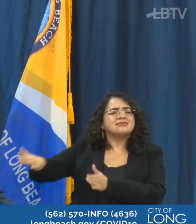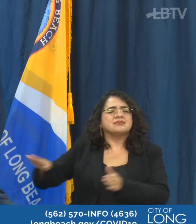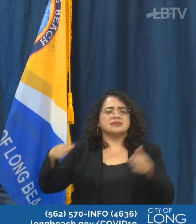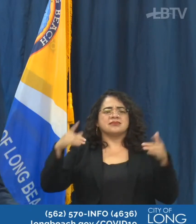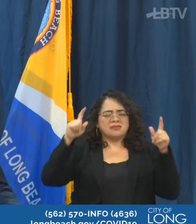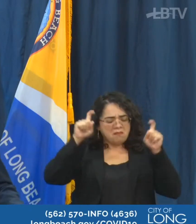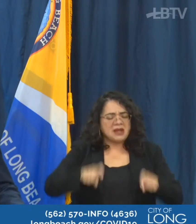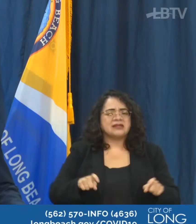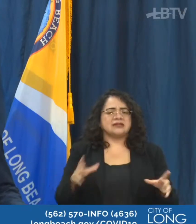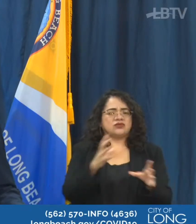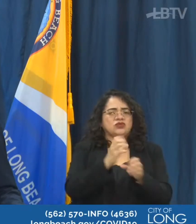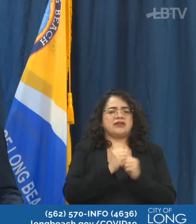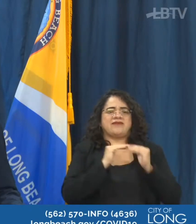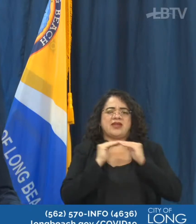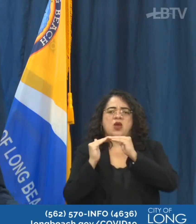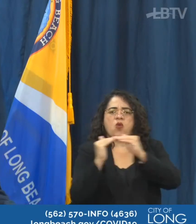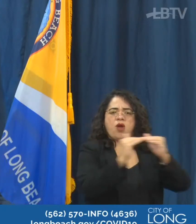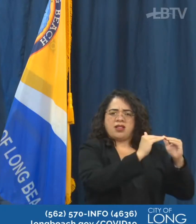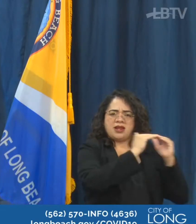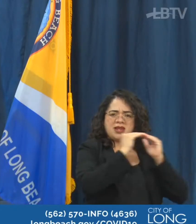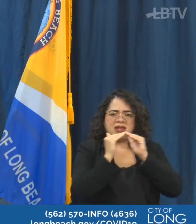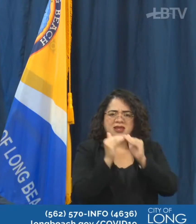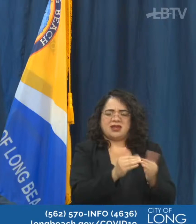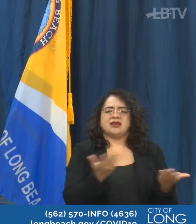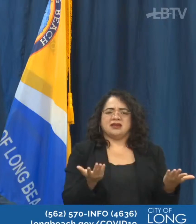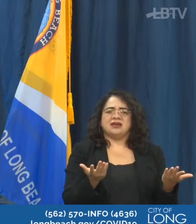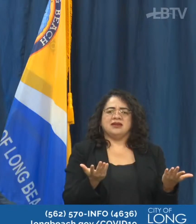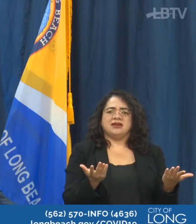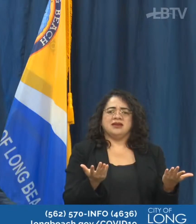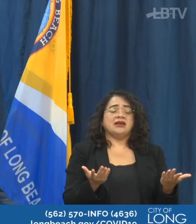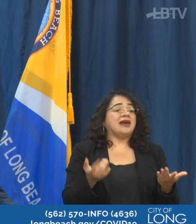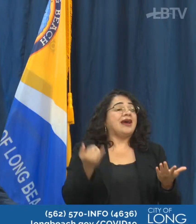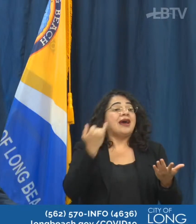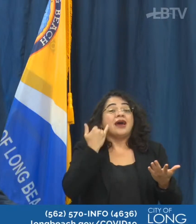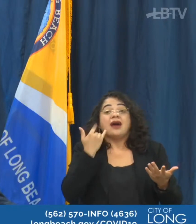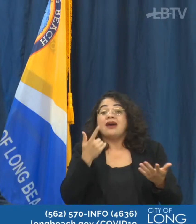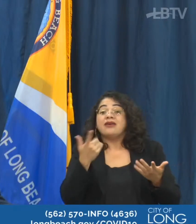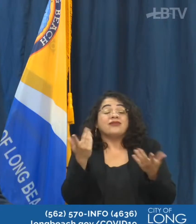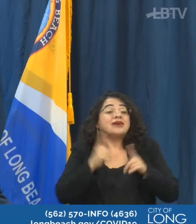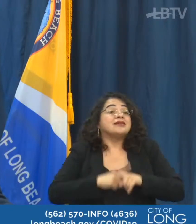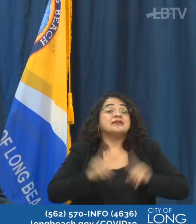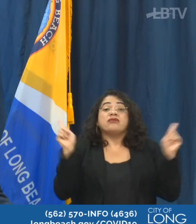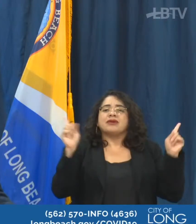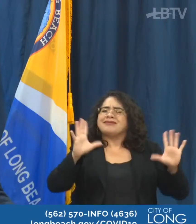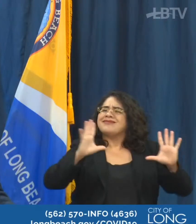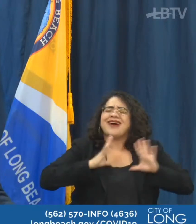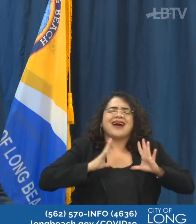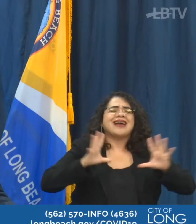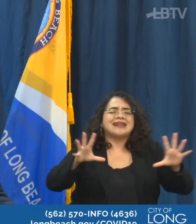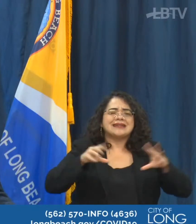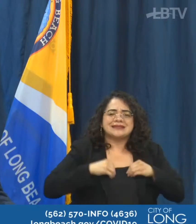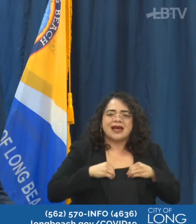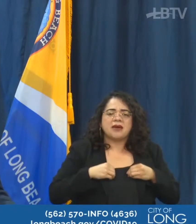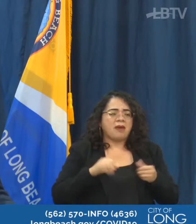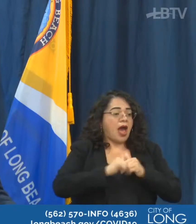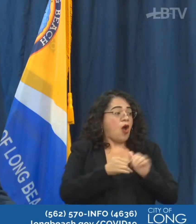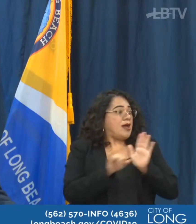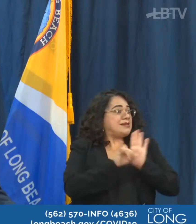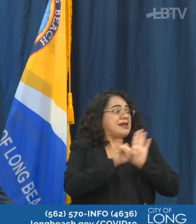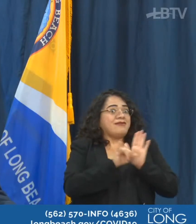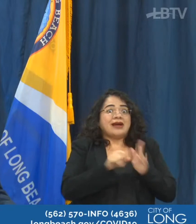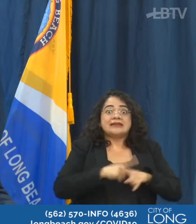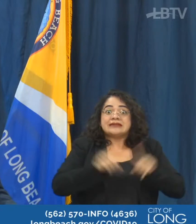not have the fear of being fired for who they are or for how they identify. And so again, a good week